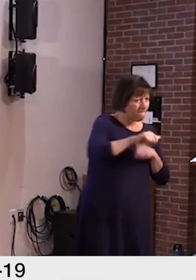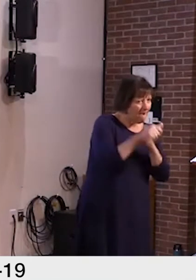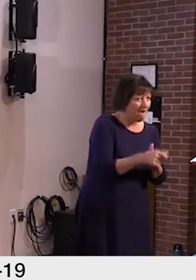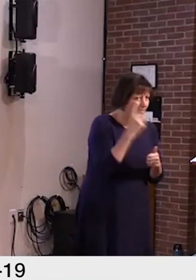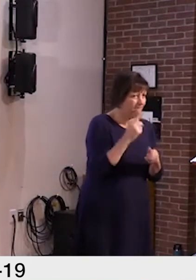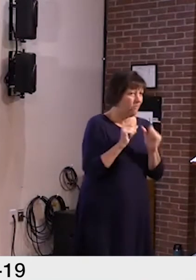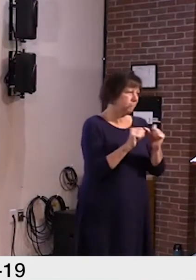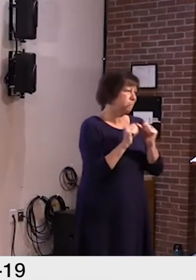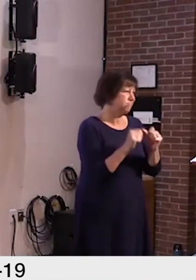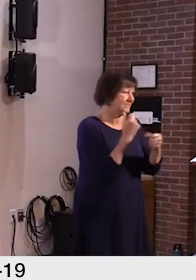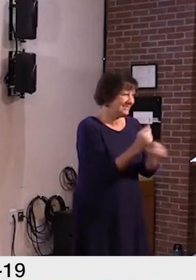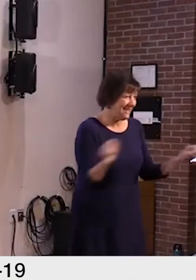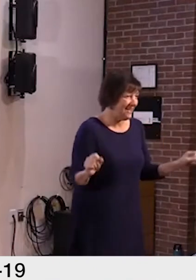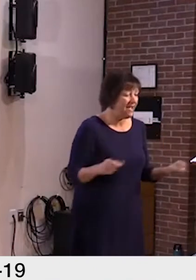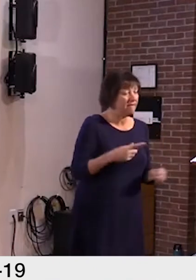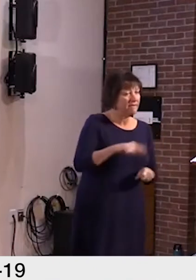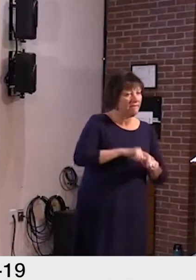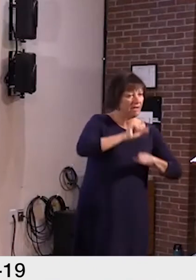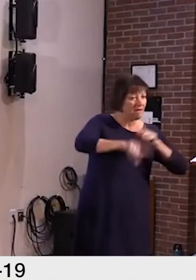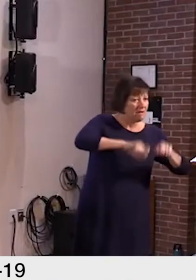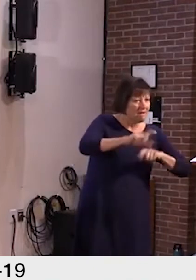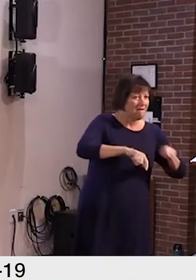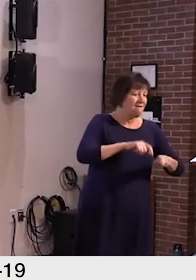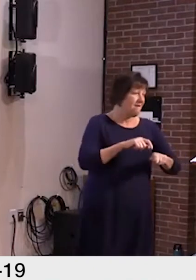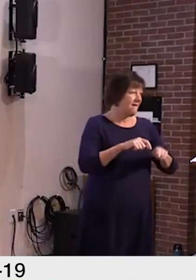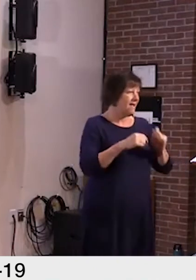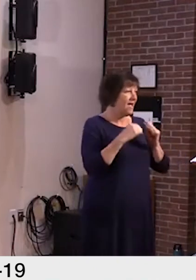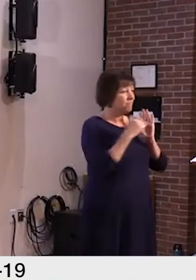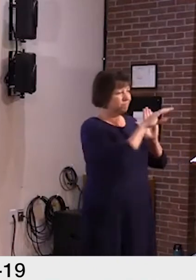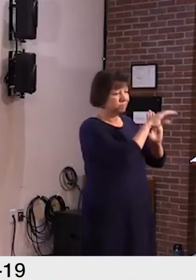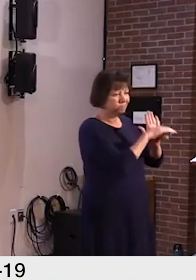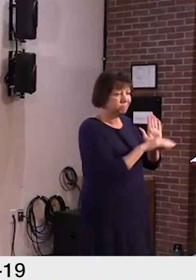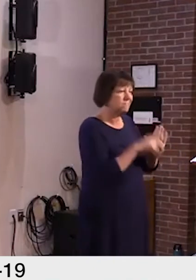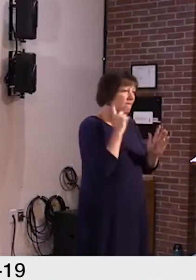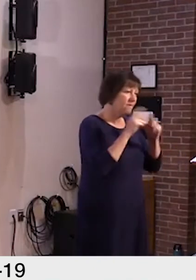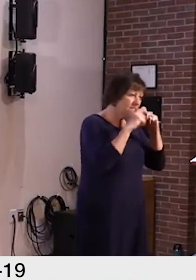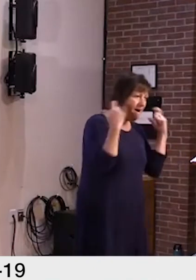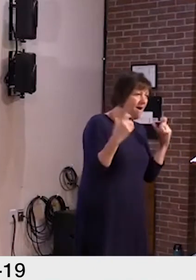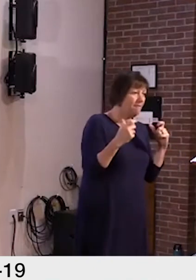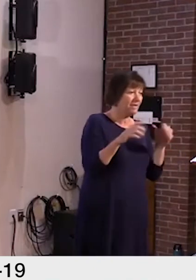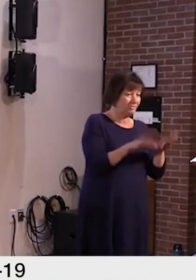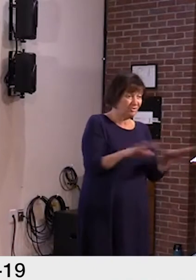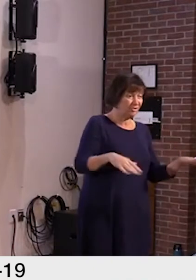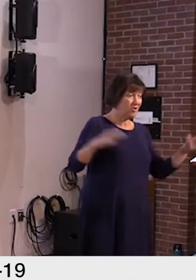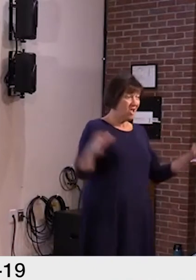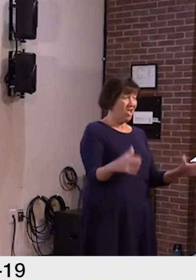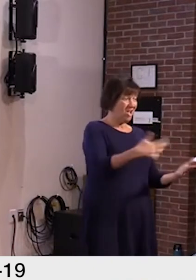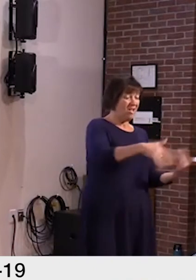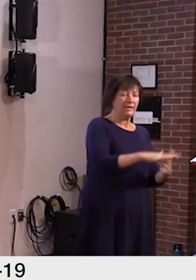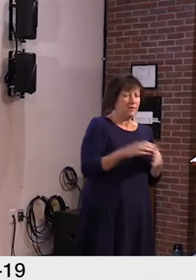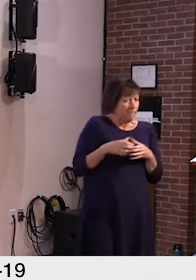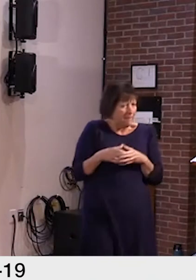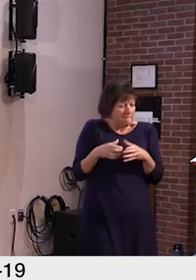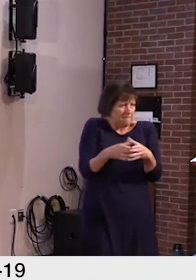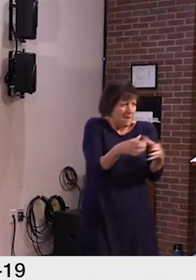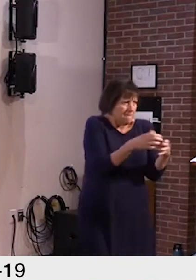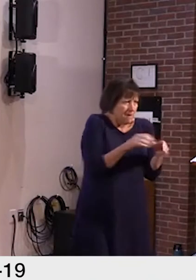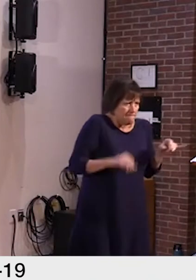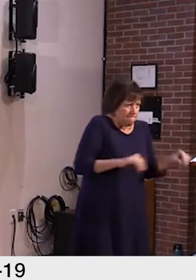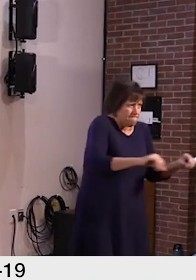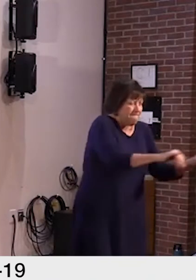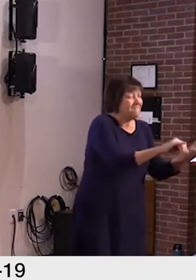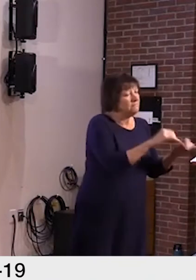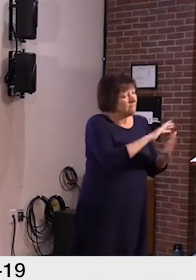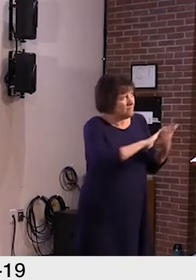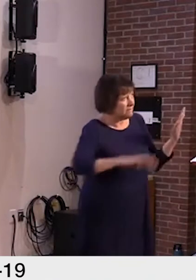providers about facial coverings, keeping children in pods and cohorts, and more. And let's grow kids and members of the early